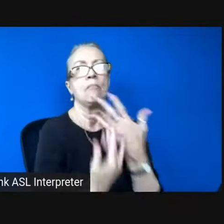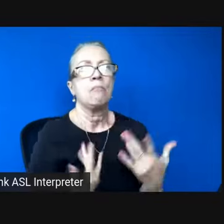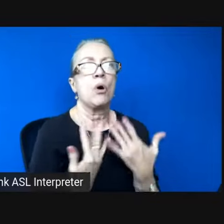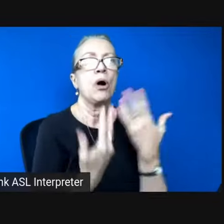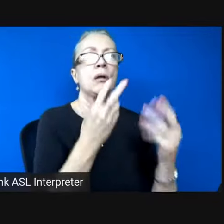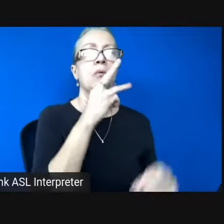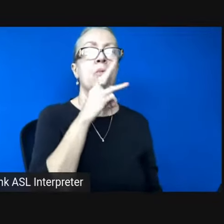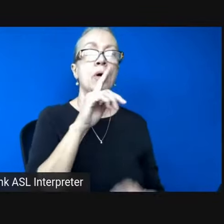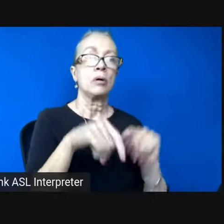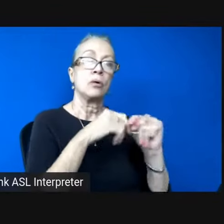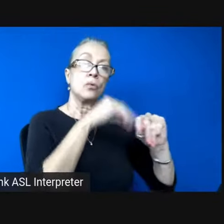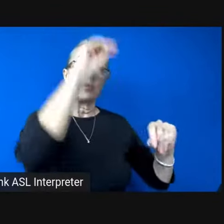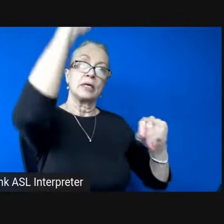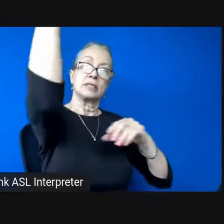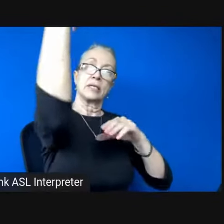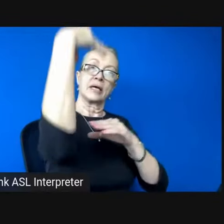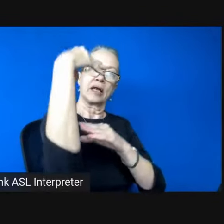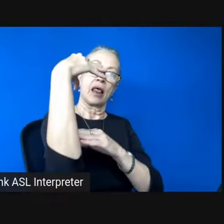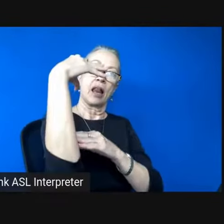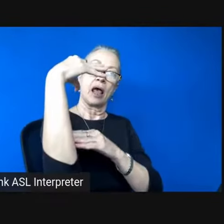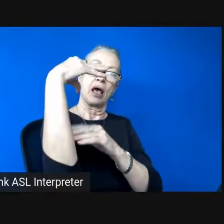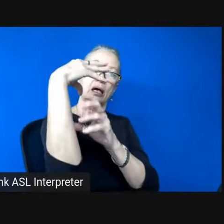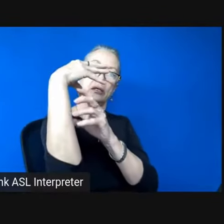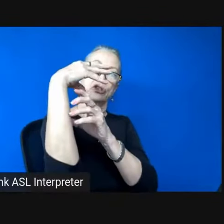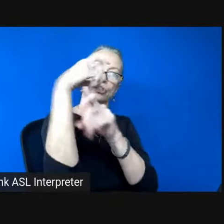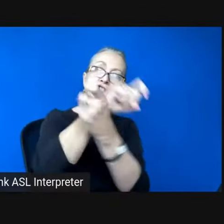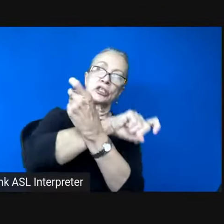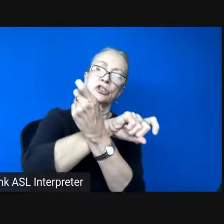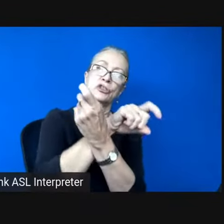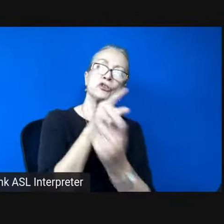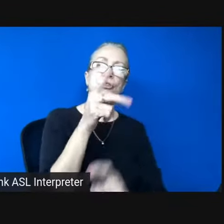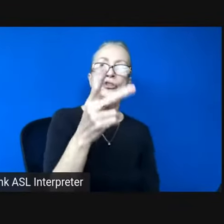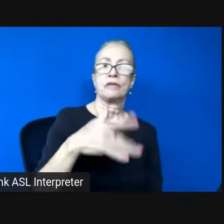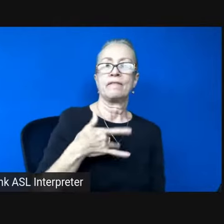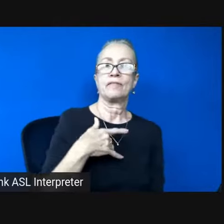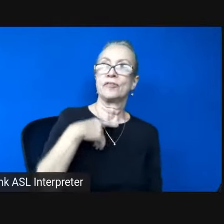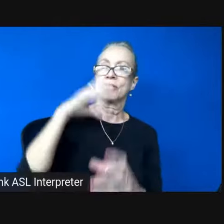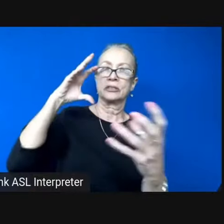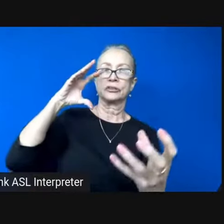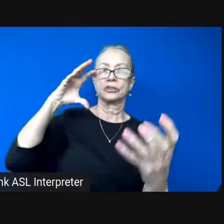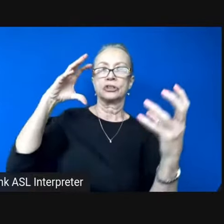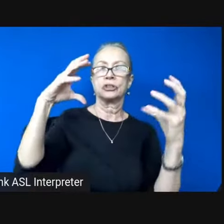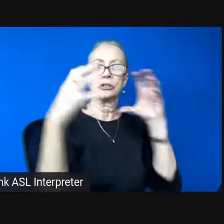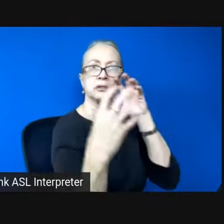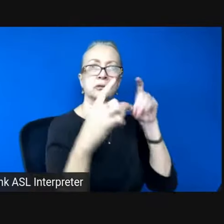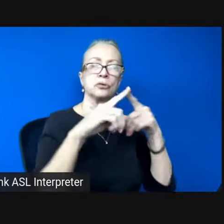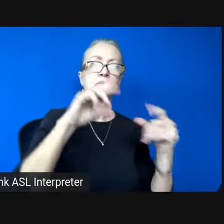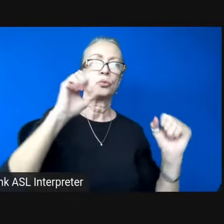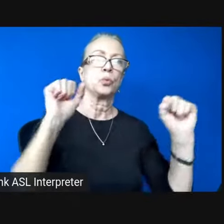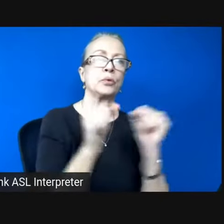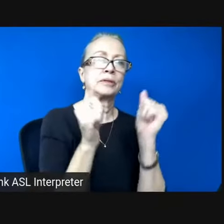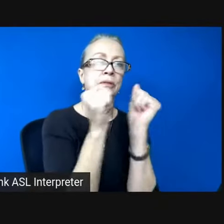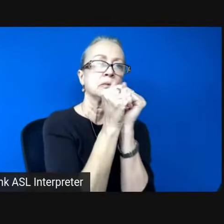sunlight shifts you feel a seasonal tilt into winter with its expanse of